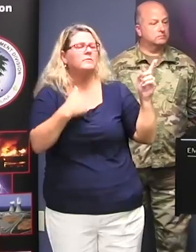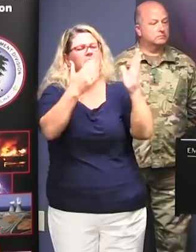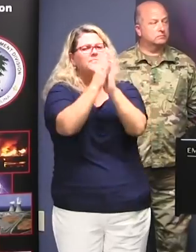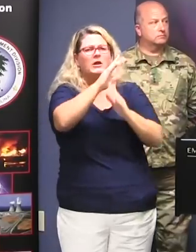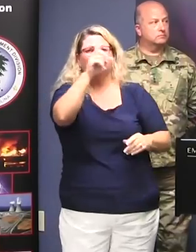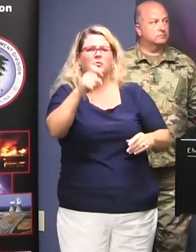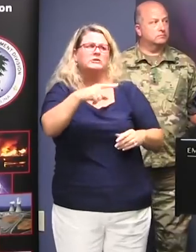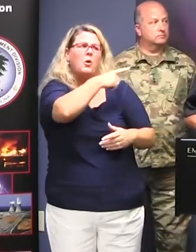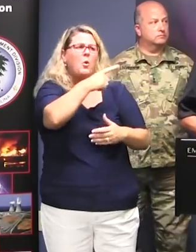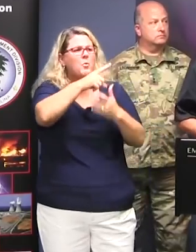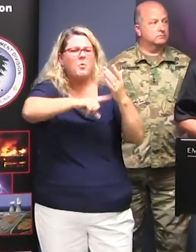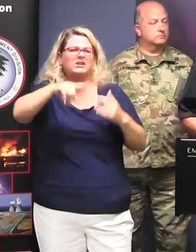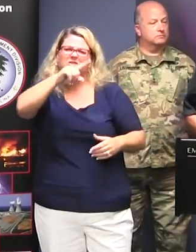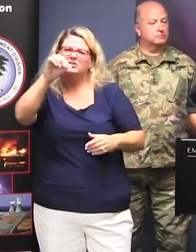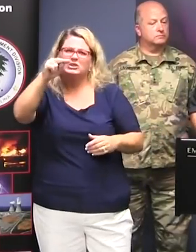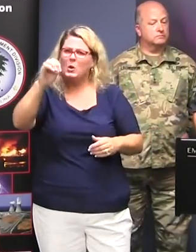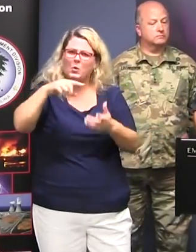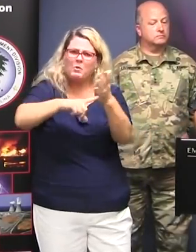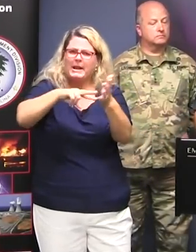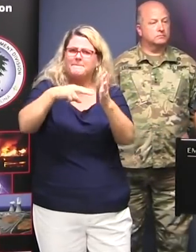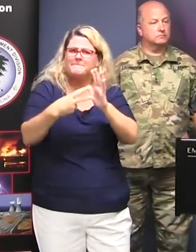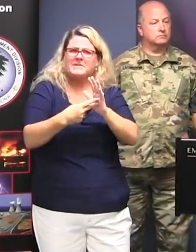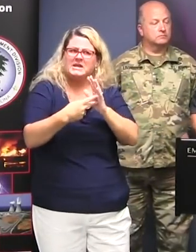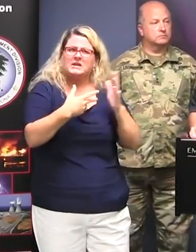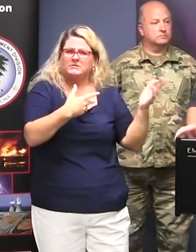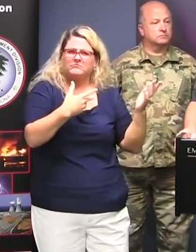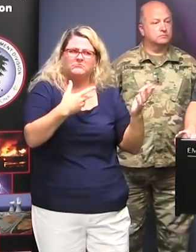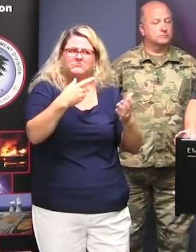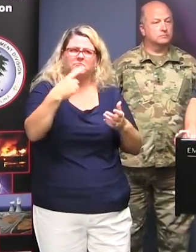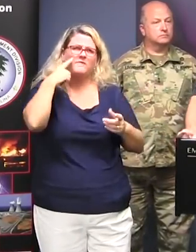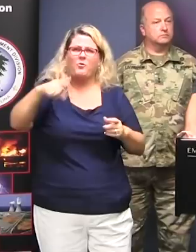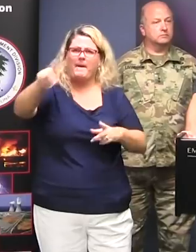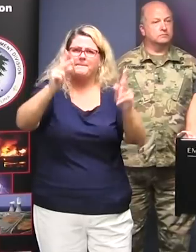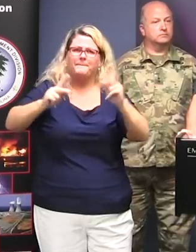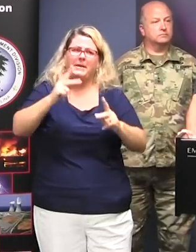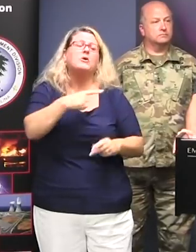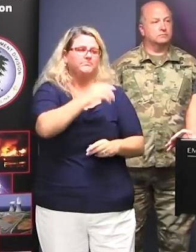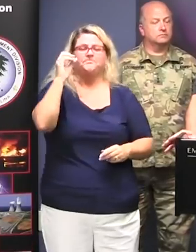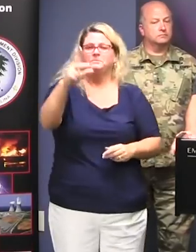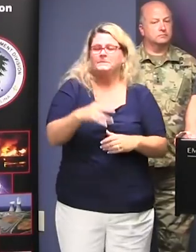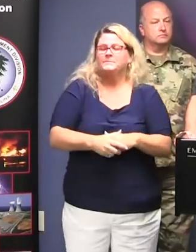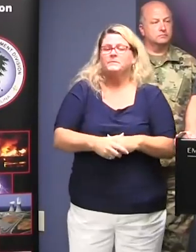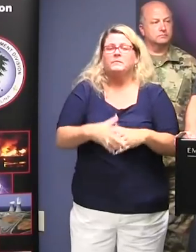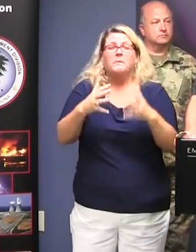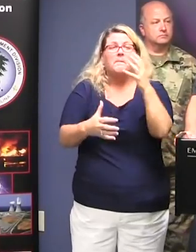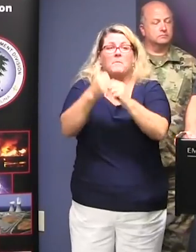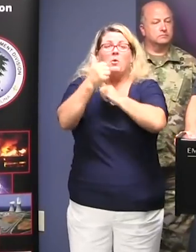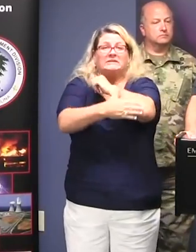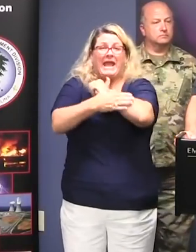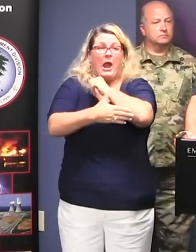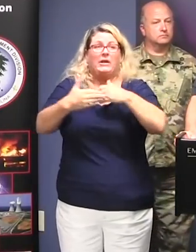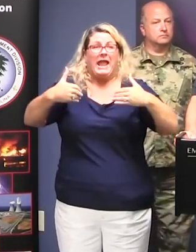zones. What are the different zones? What difference does that make to the average citizen? Right. Basically, most counties